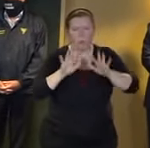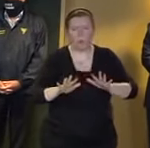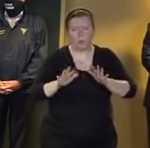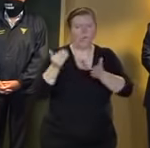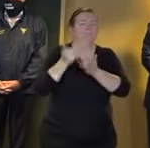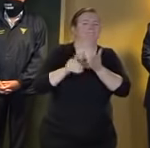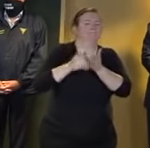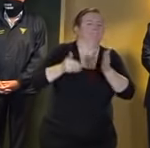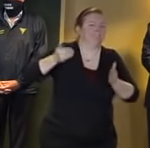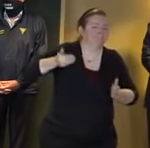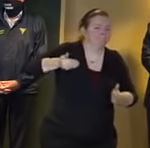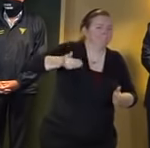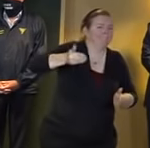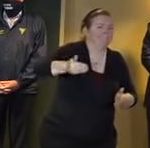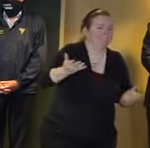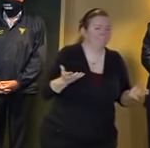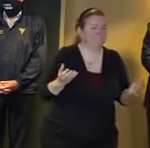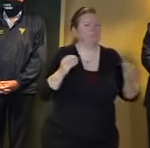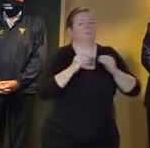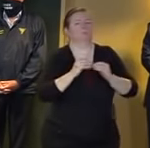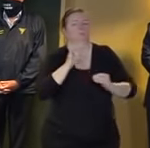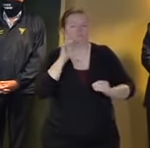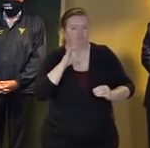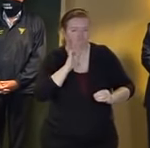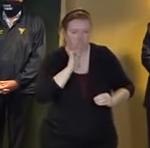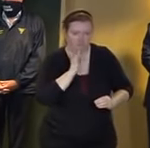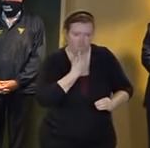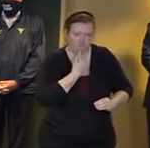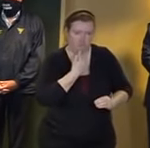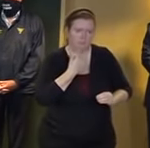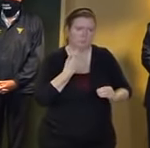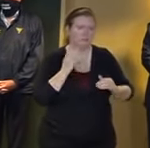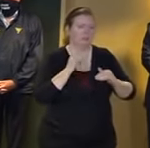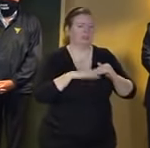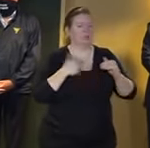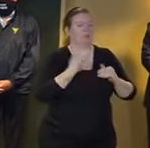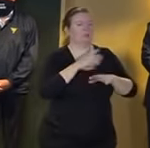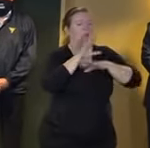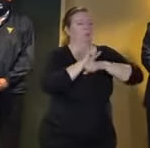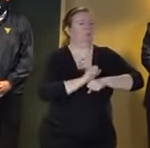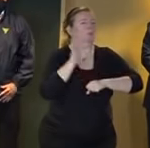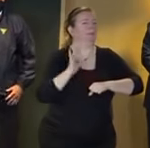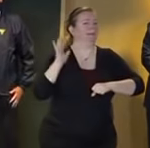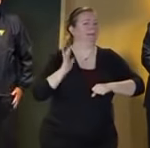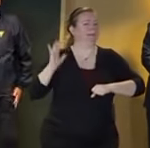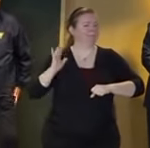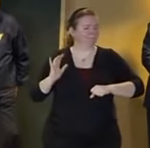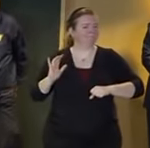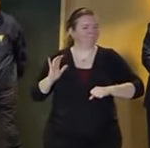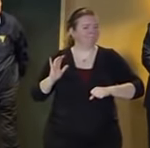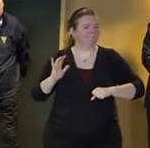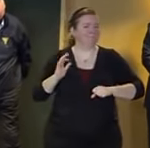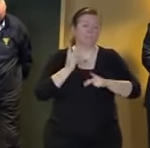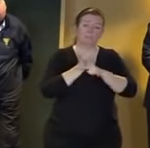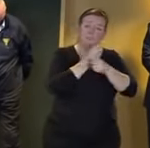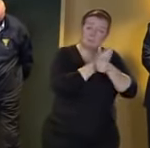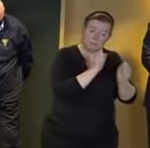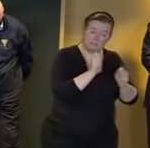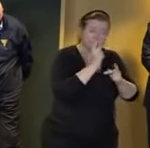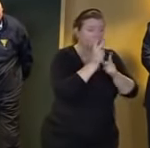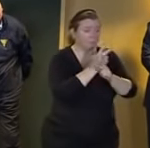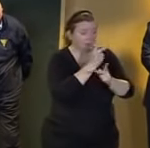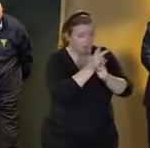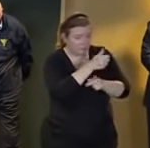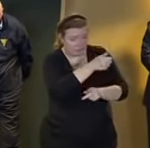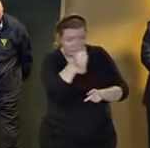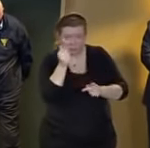than we normally are used to so please stay safe take care of yourself take care of one another